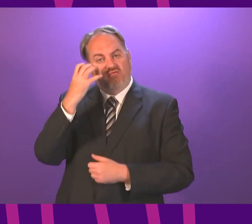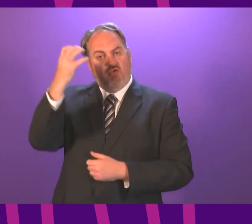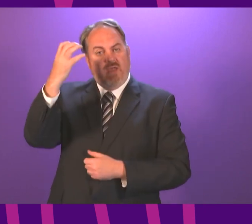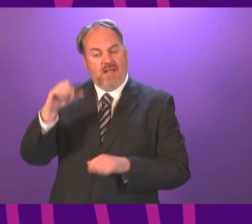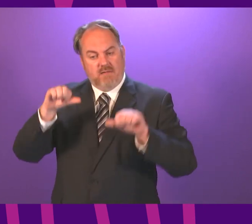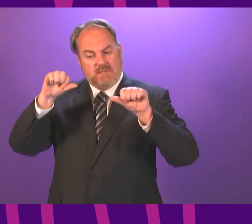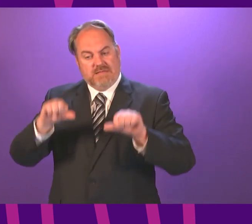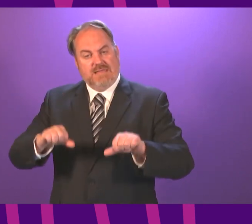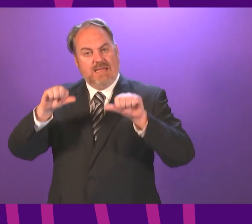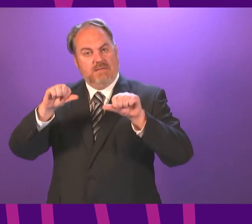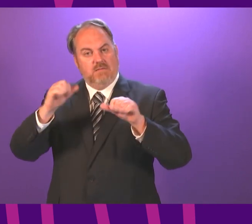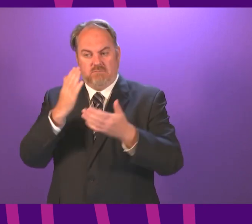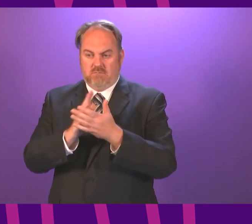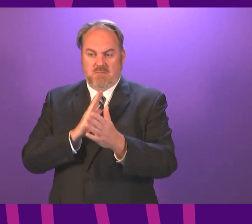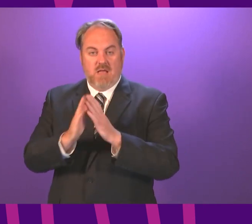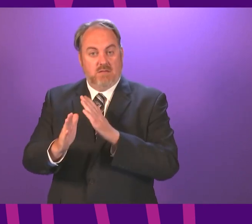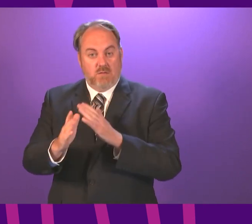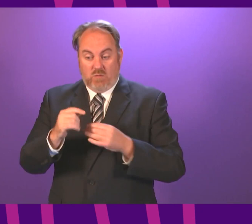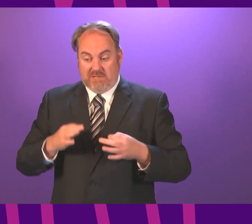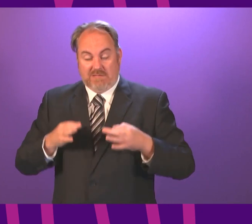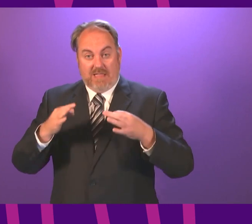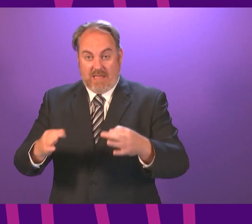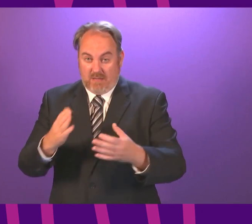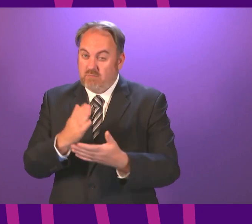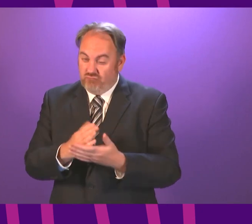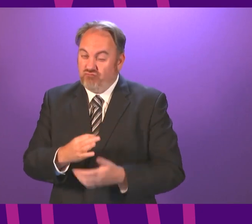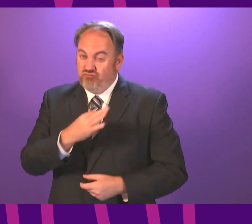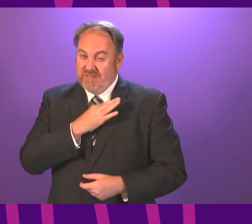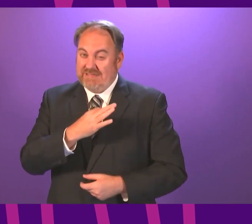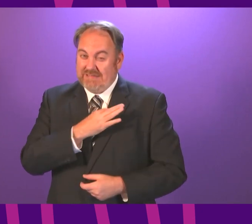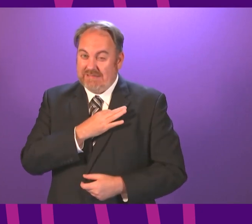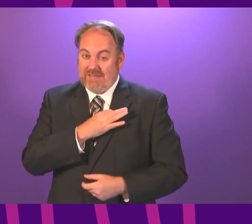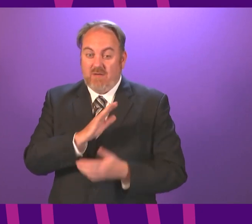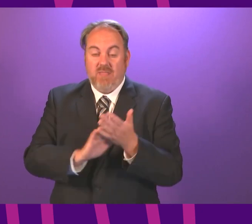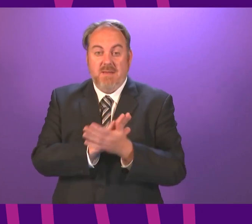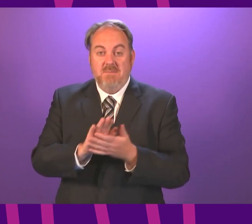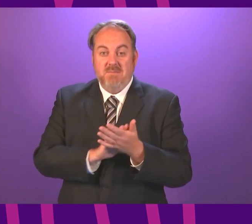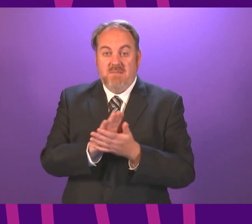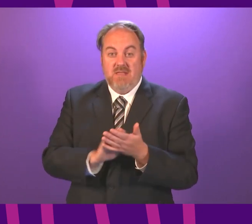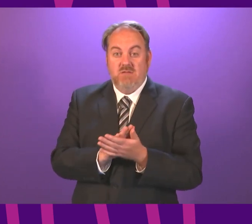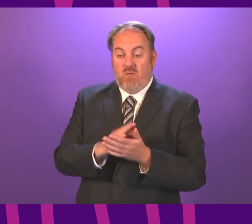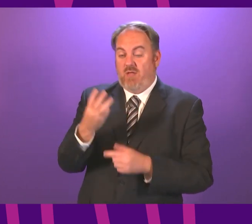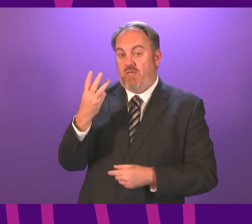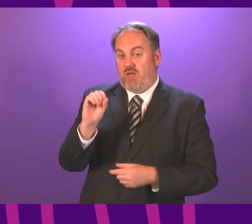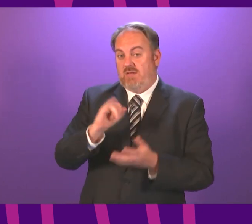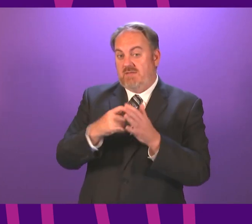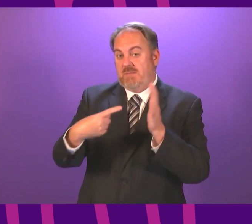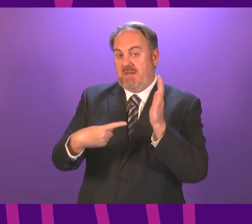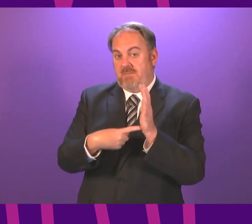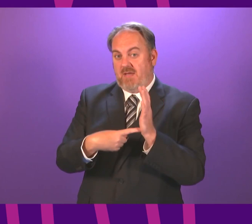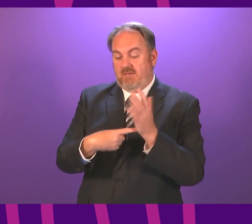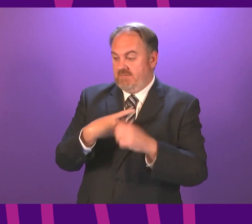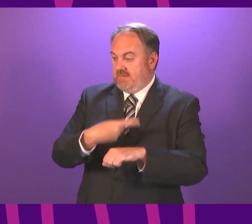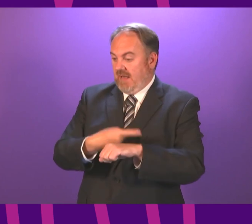not introduced and passed by the end of June, we run the very serious risks of the provisions expiring on the 30th of September and